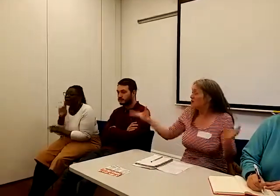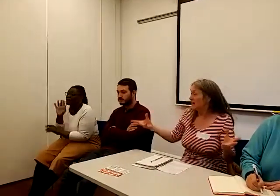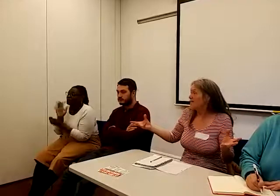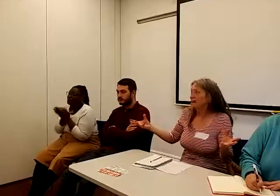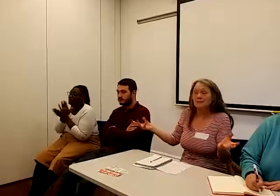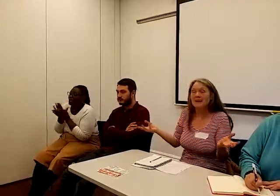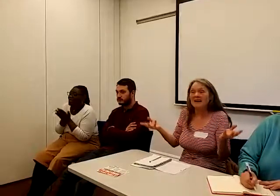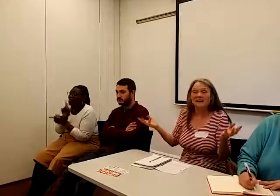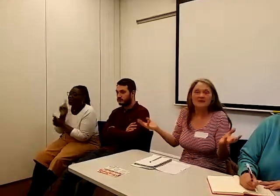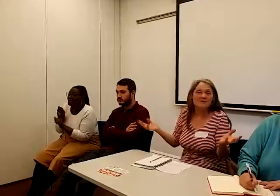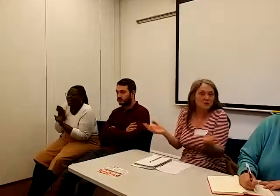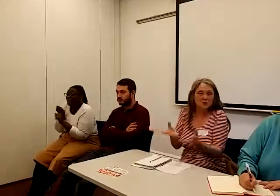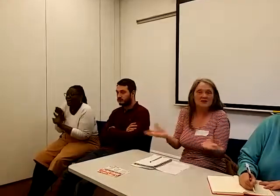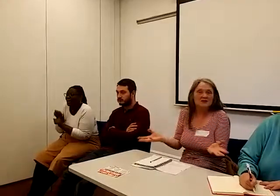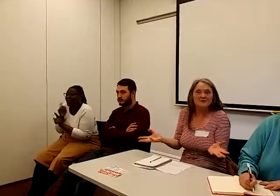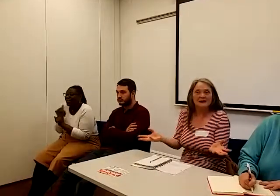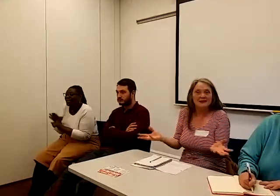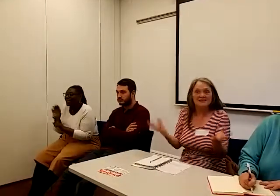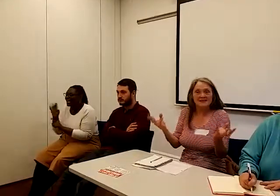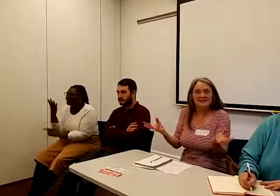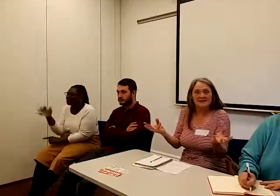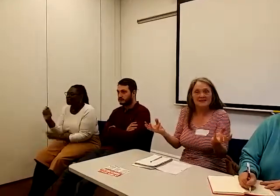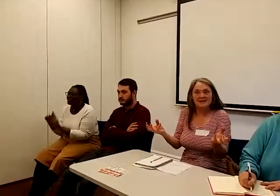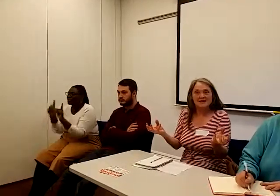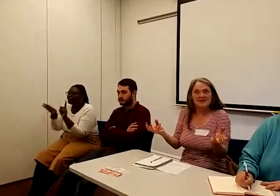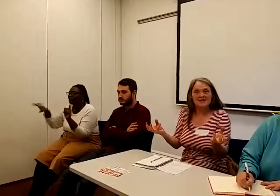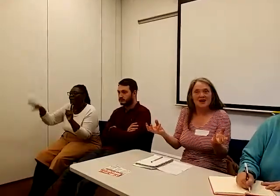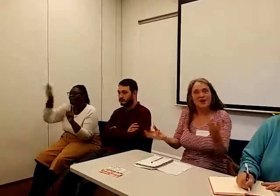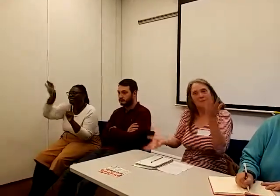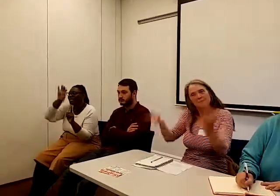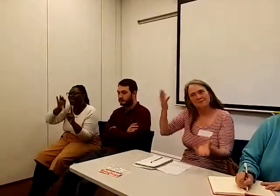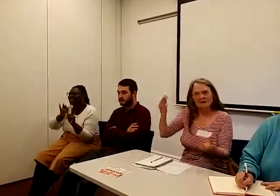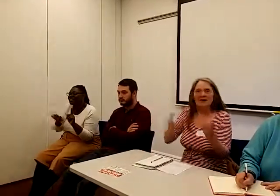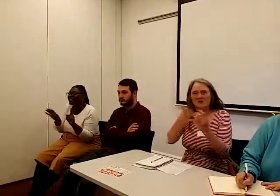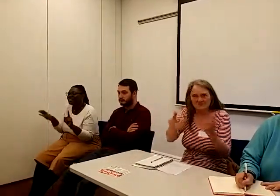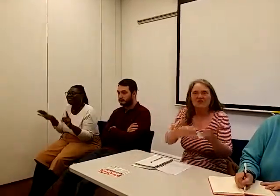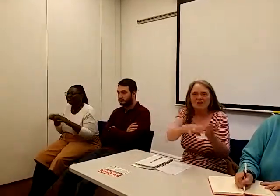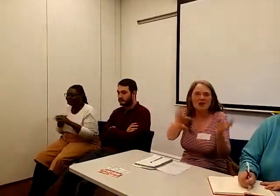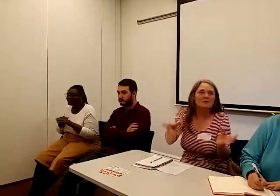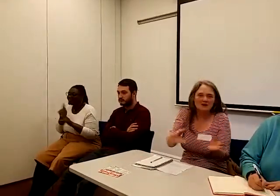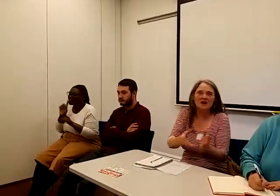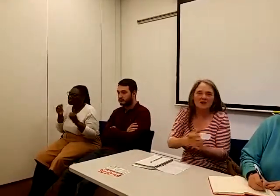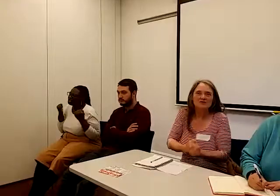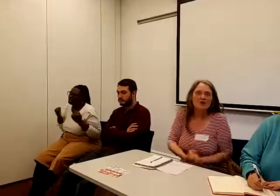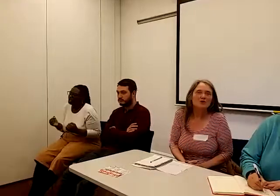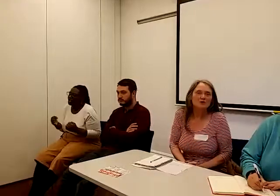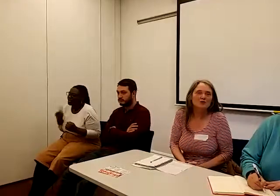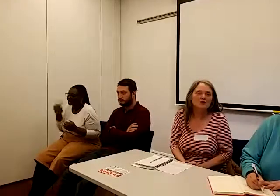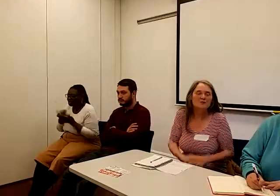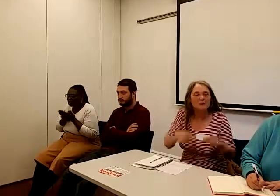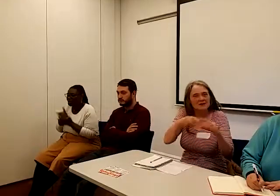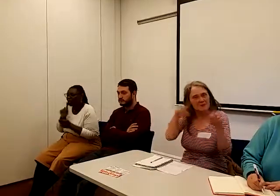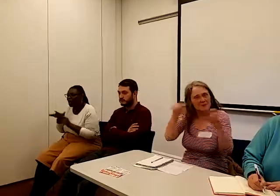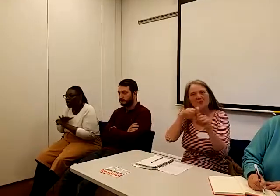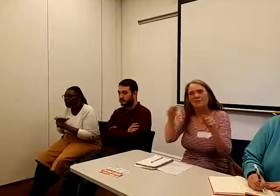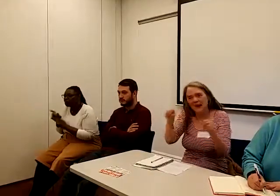that you could have campaigning in 40 different places determined by local groups. But that people